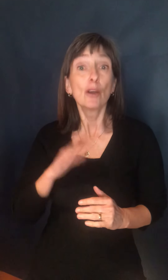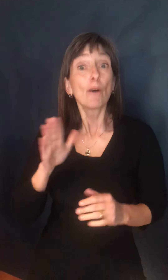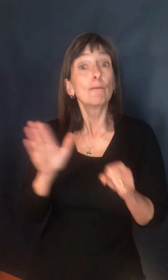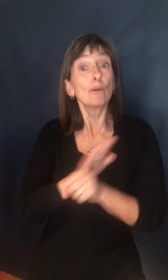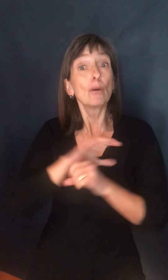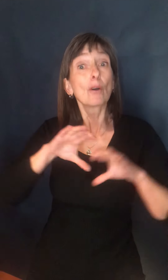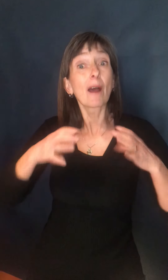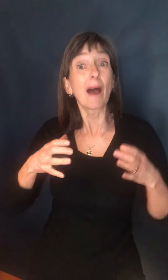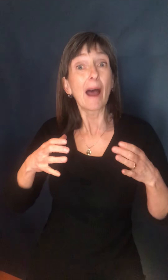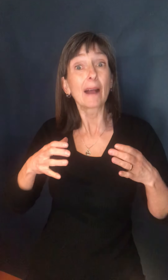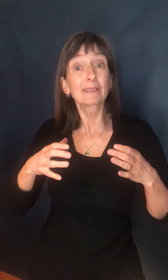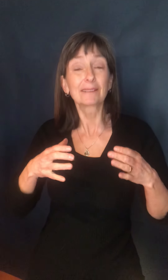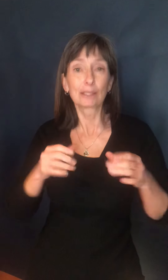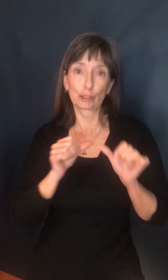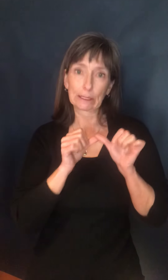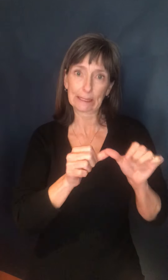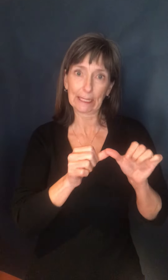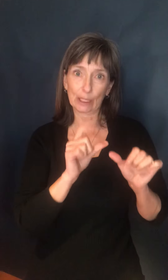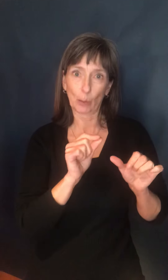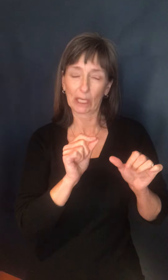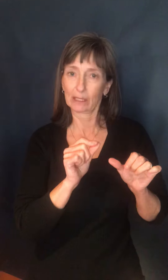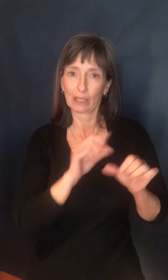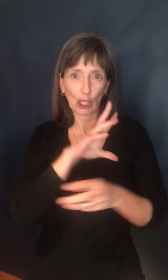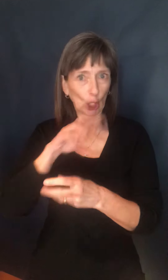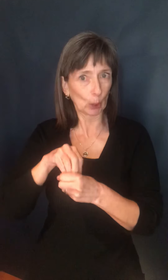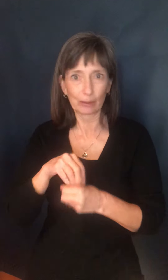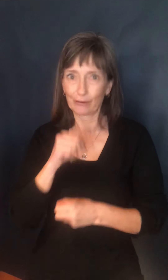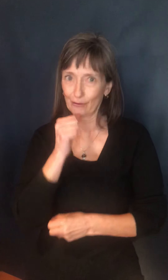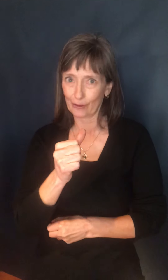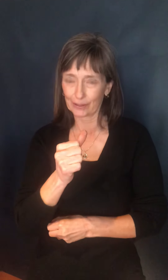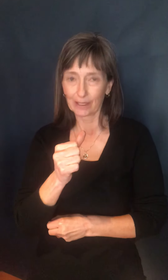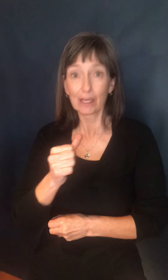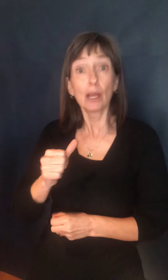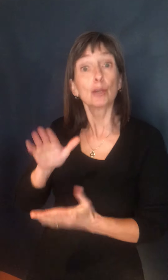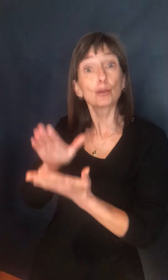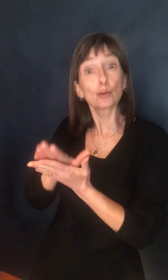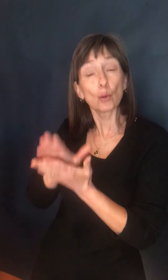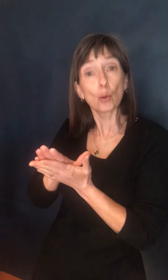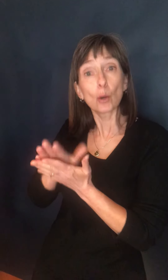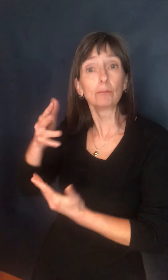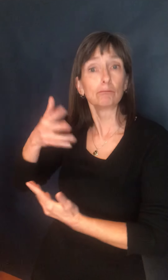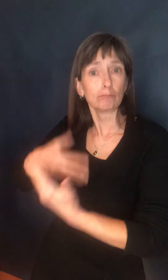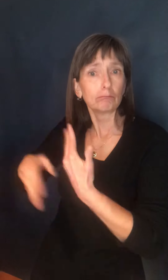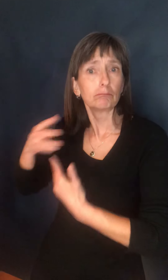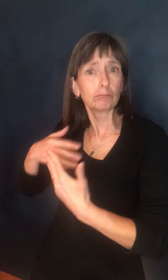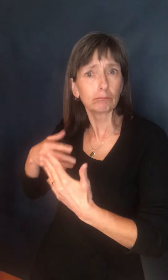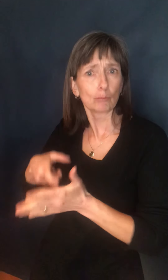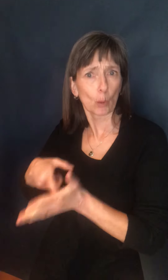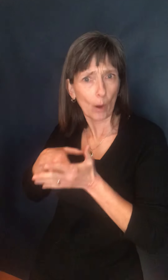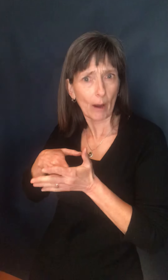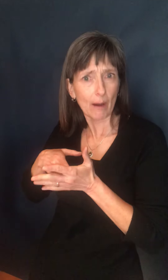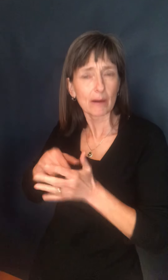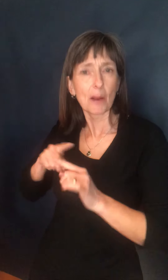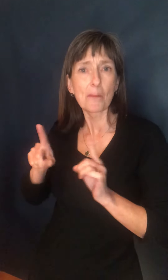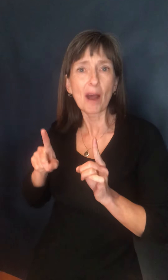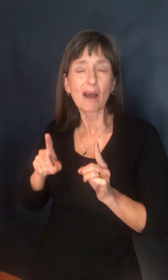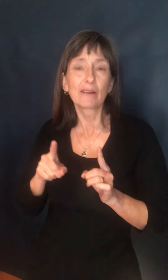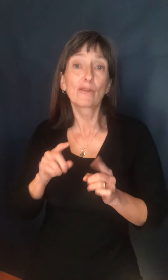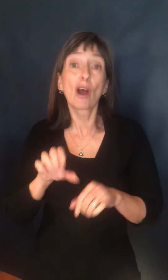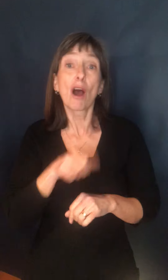part of your steady 20. Interactions in school are essential, and we want to reduce non-essential interactions. So if you have